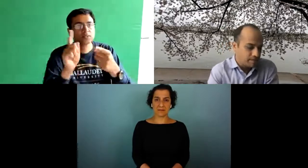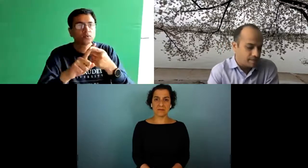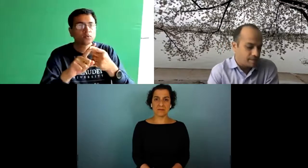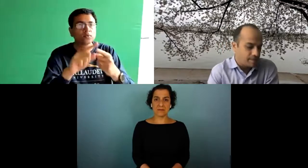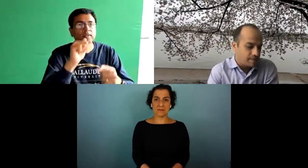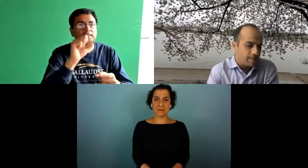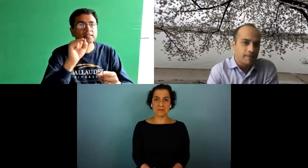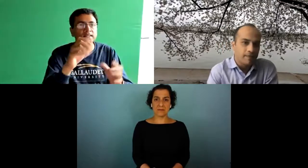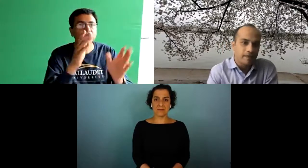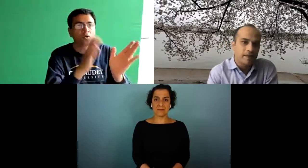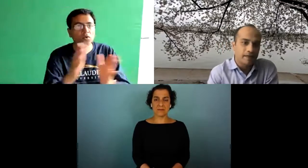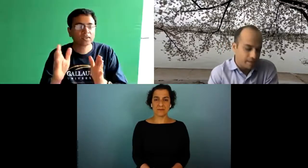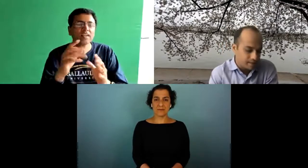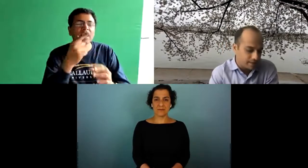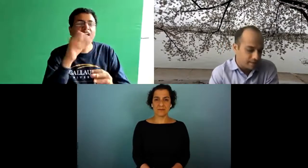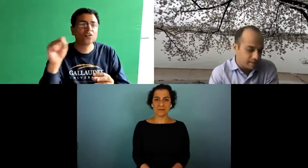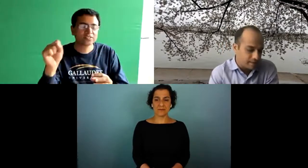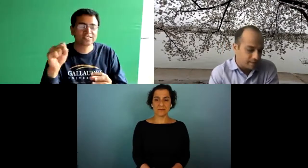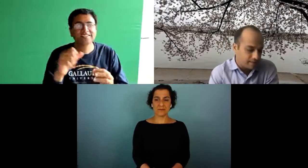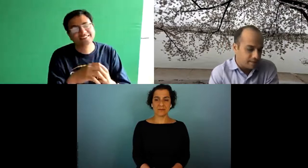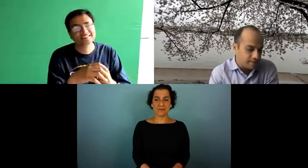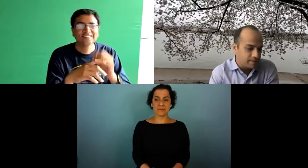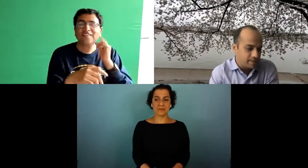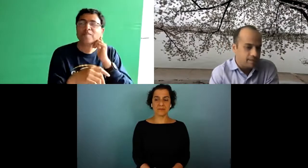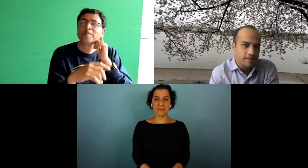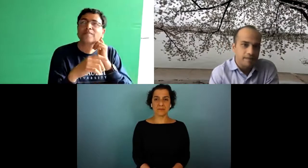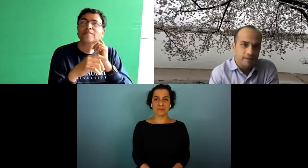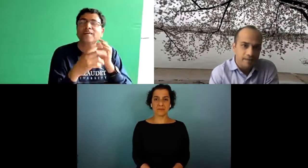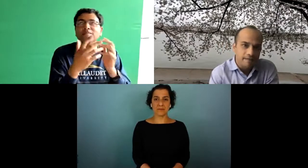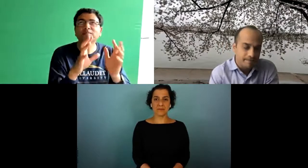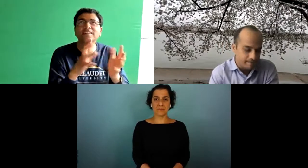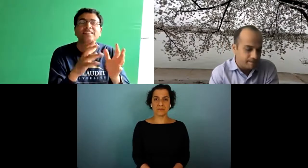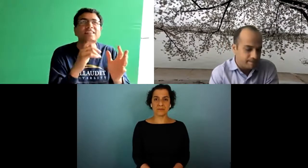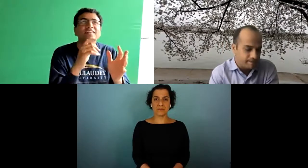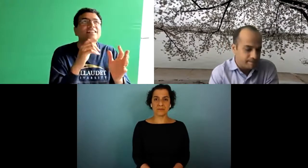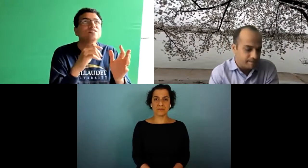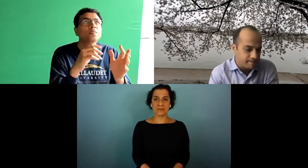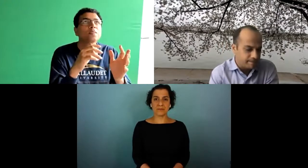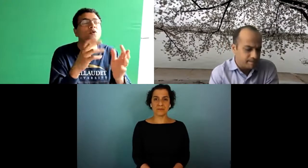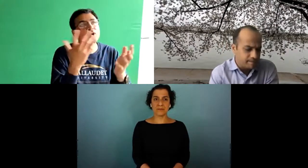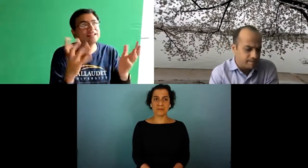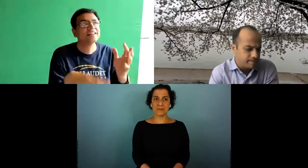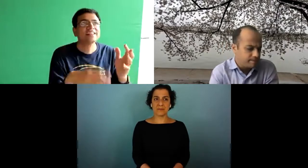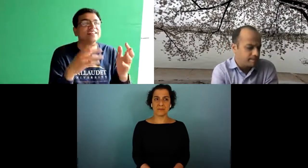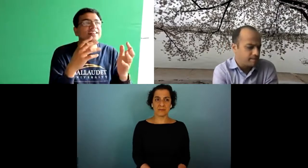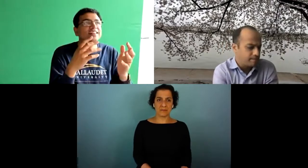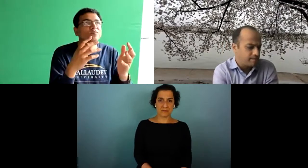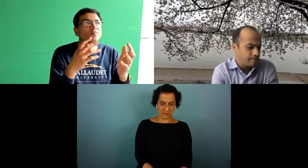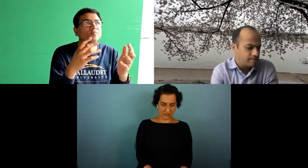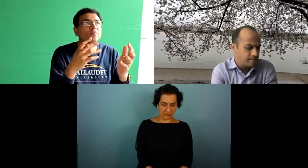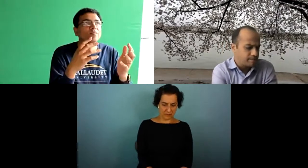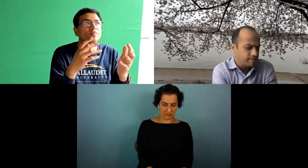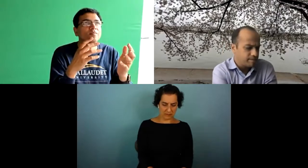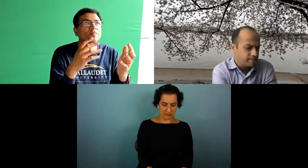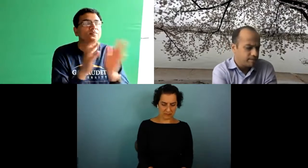so if you already have words put into text order um you would be able